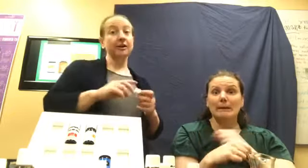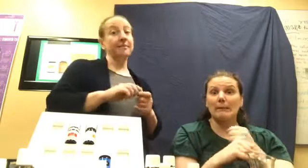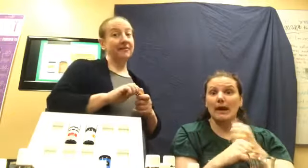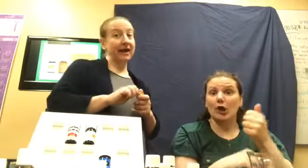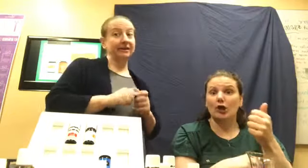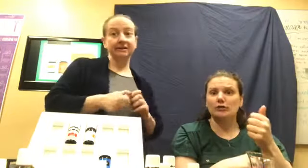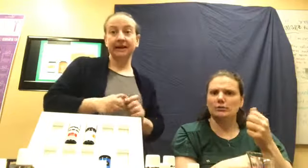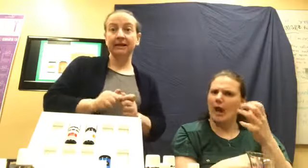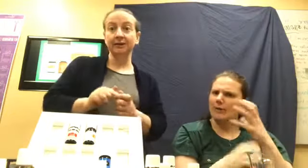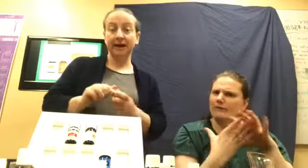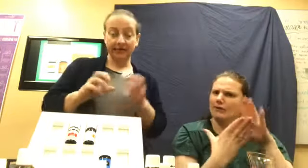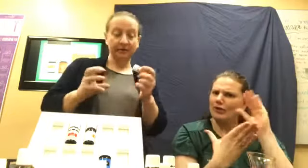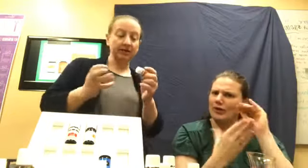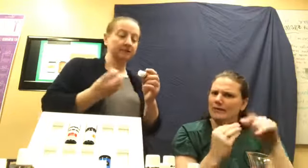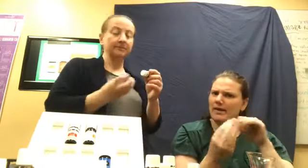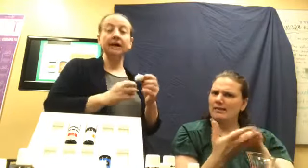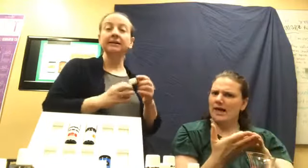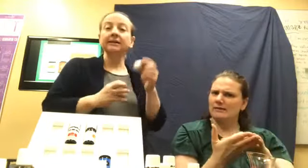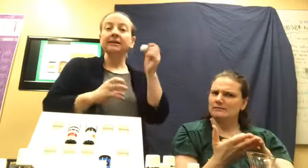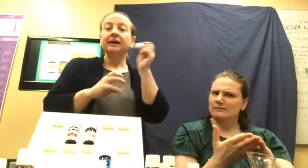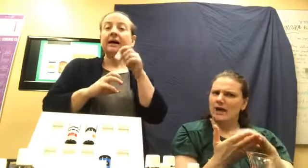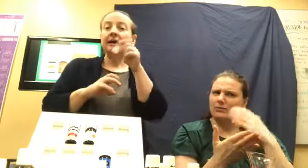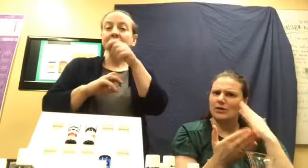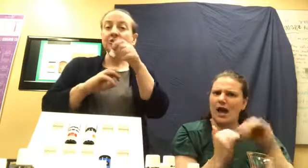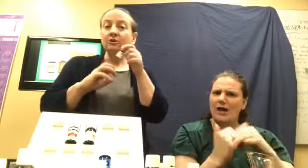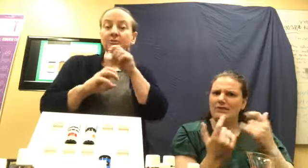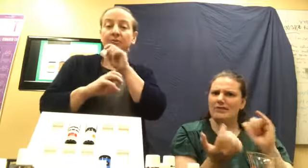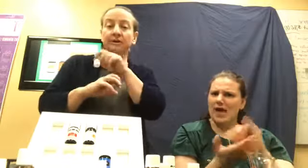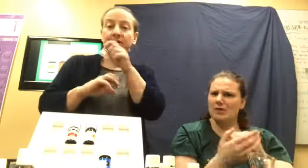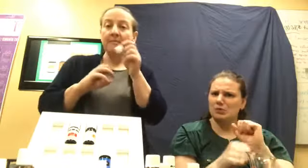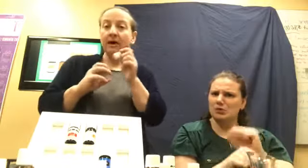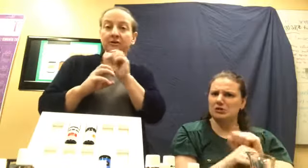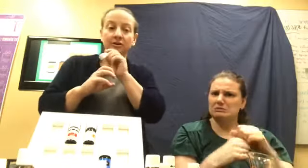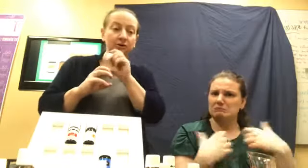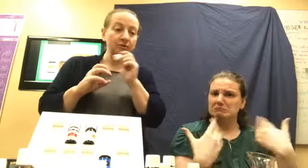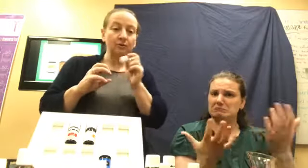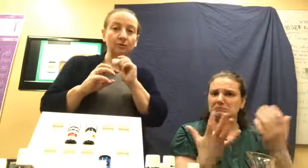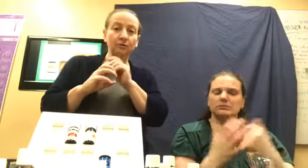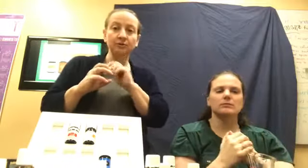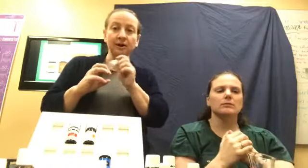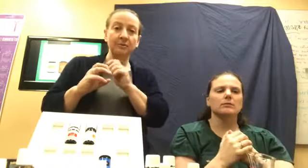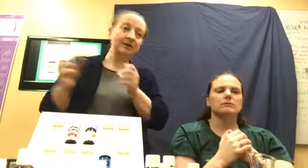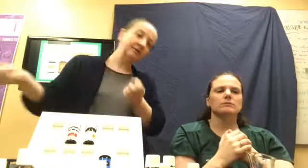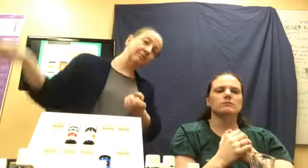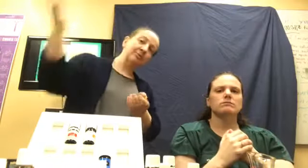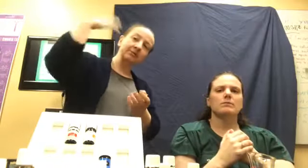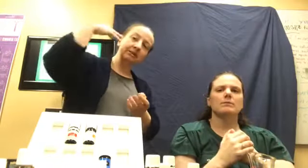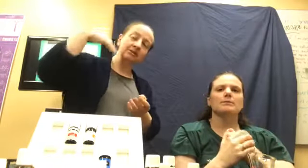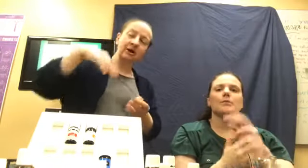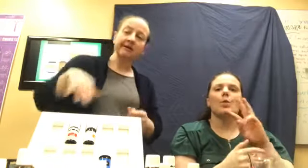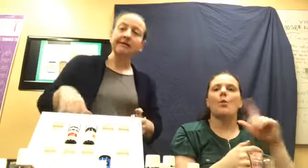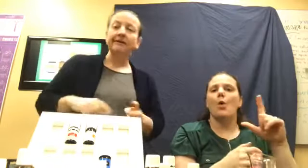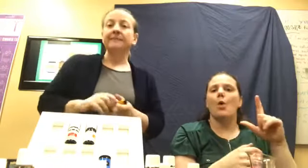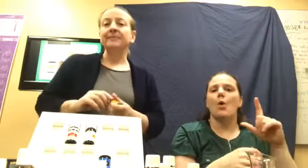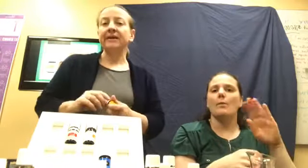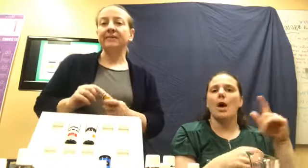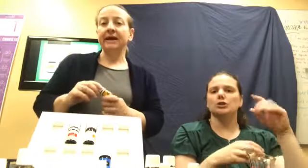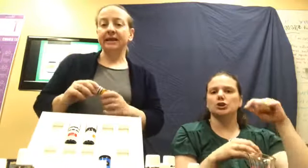about that because I don't know how that works. But, uh, so you put them on your wool dryer balls and put them in the dryer. And then